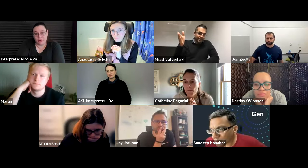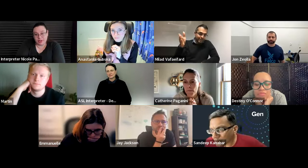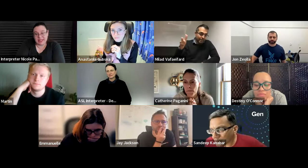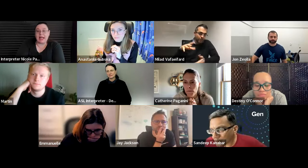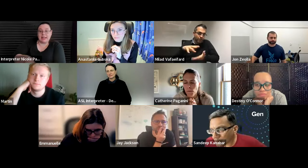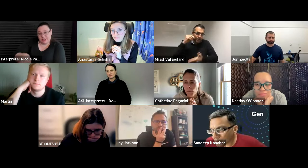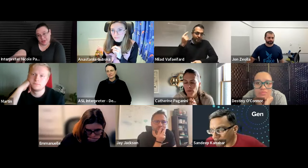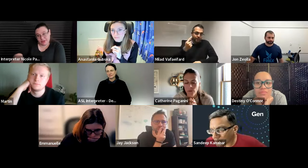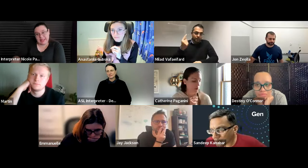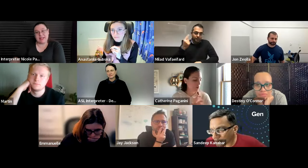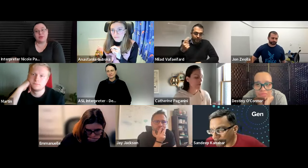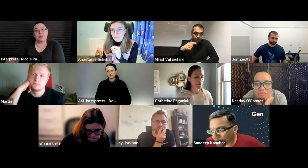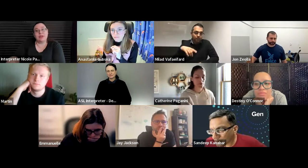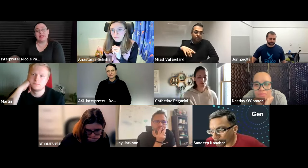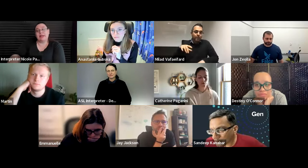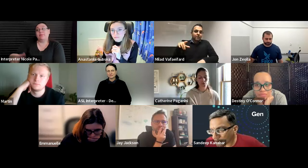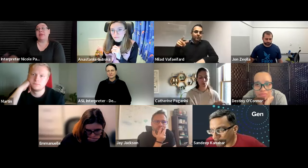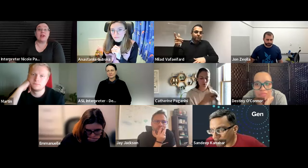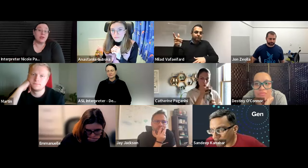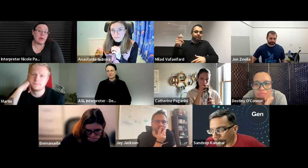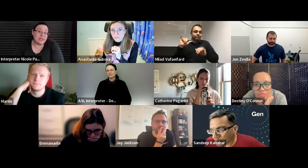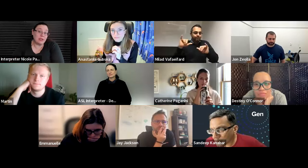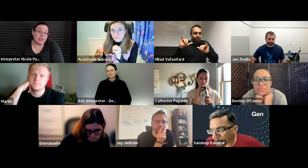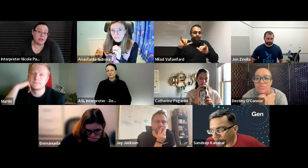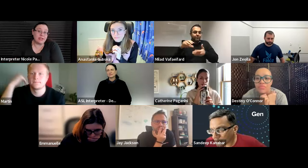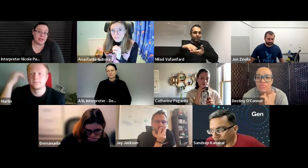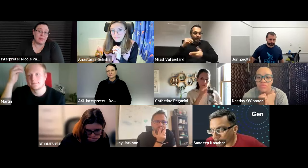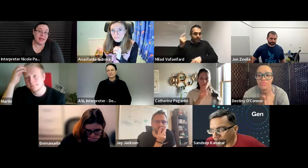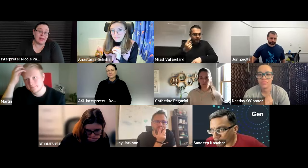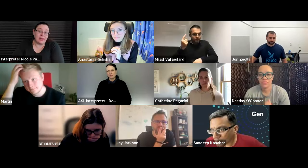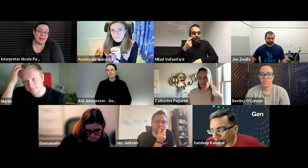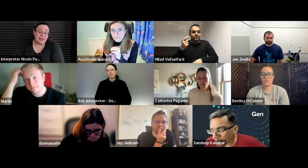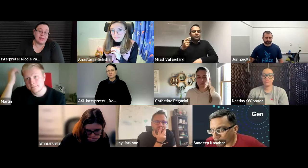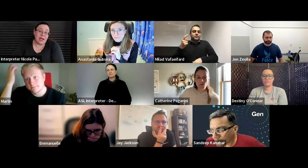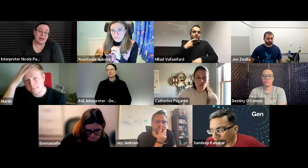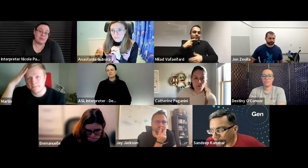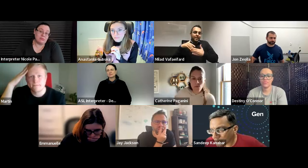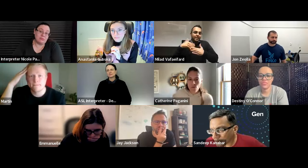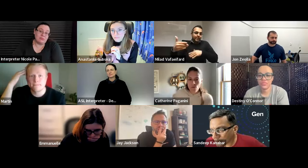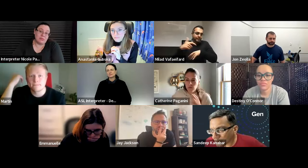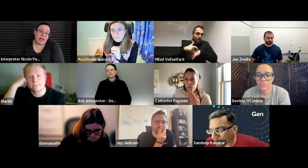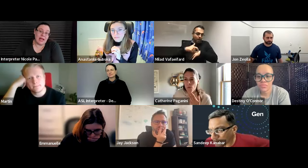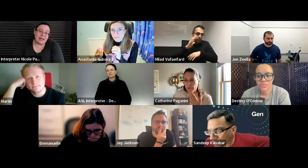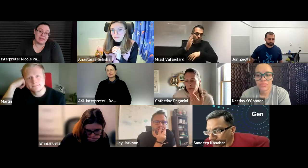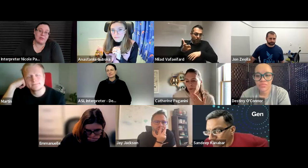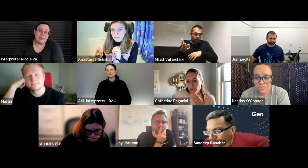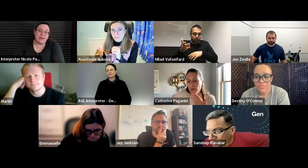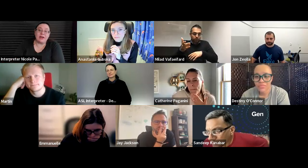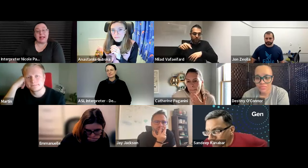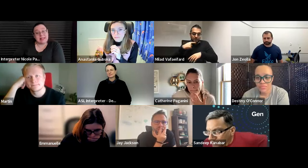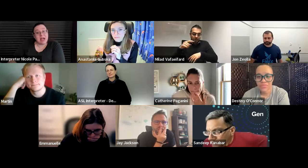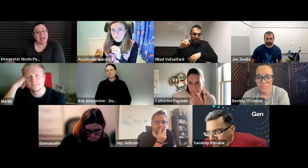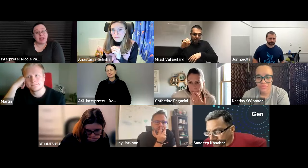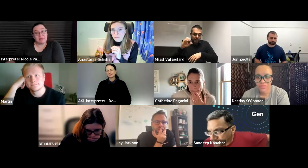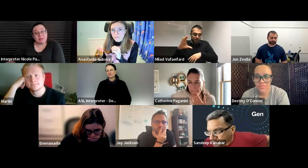as a deaf person i needed to be there so i was able to learn something and so